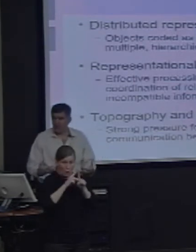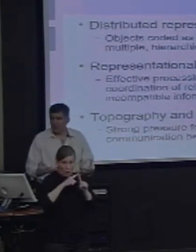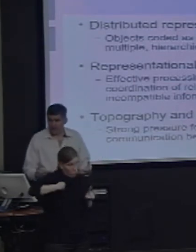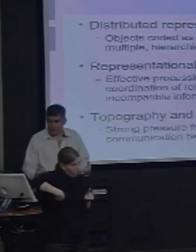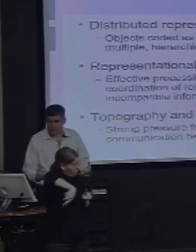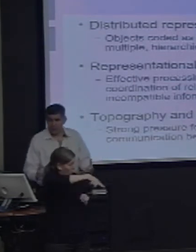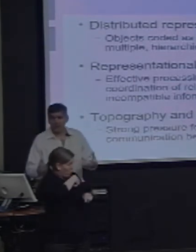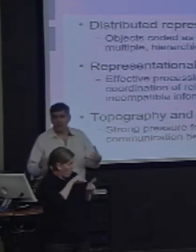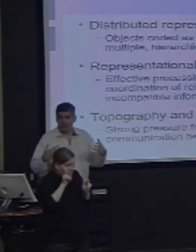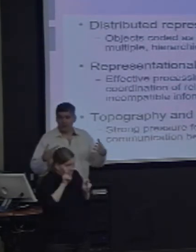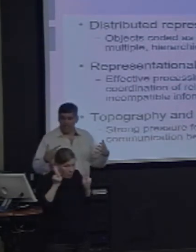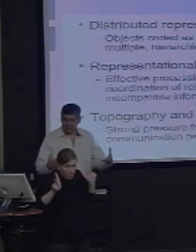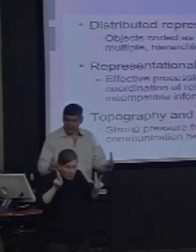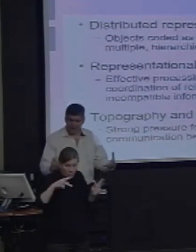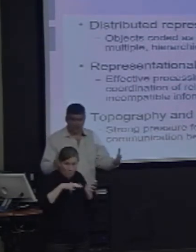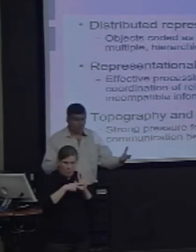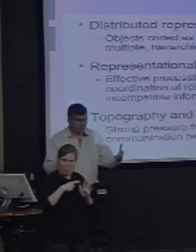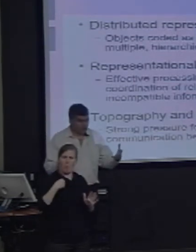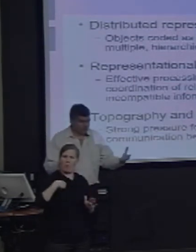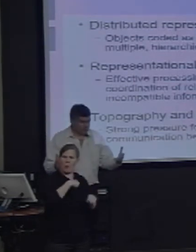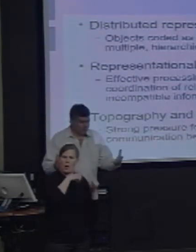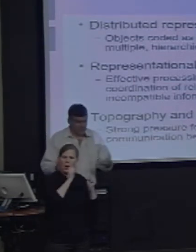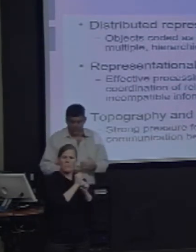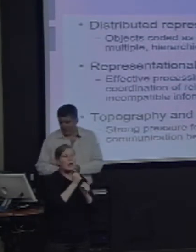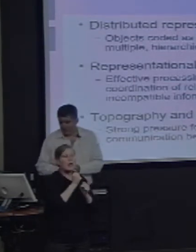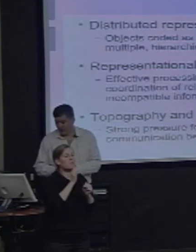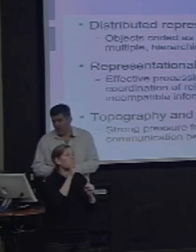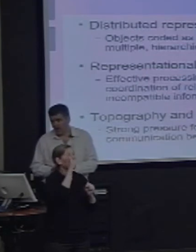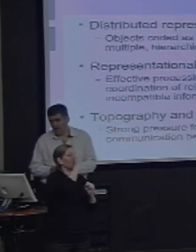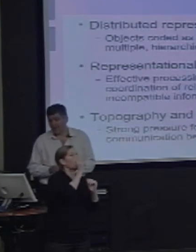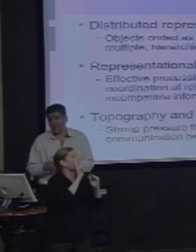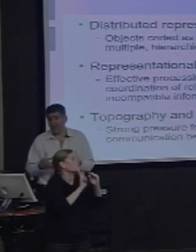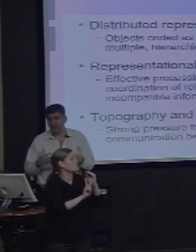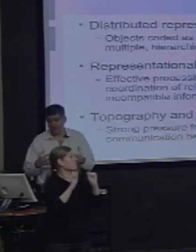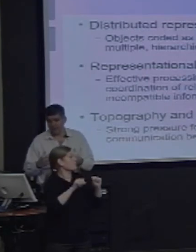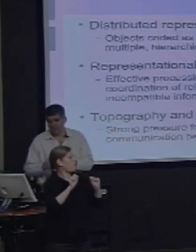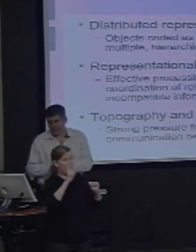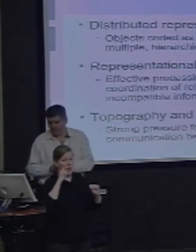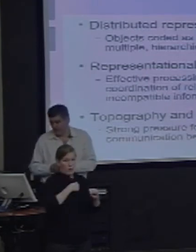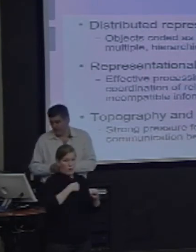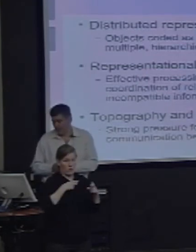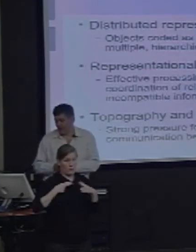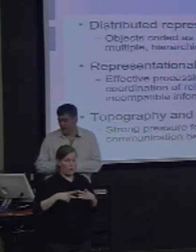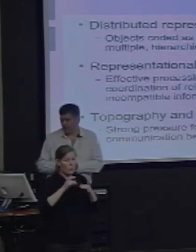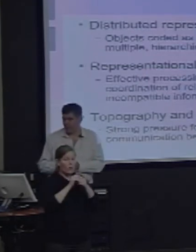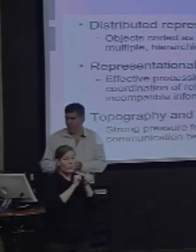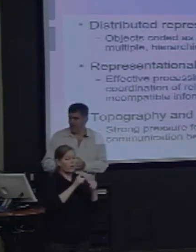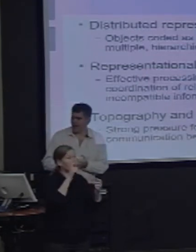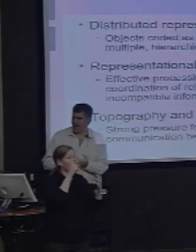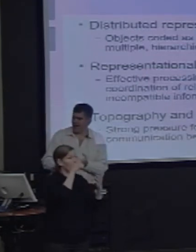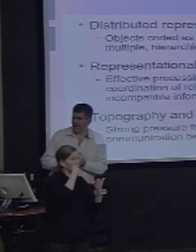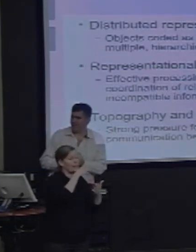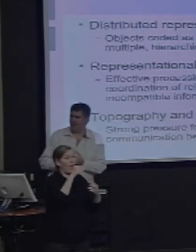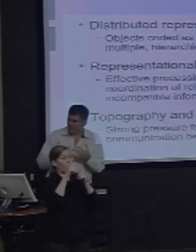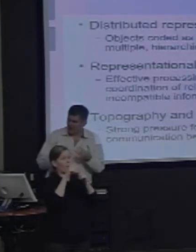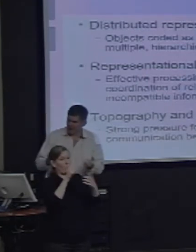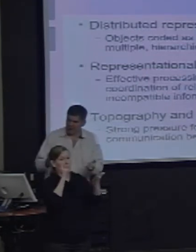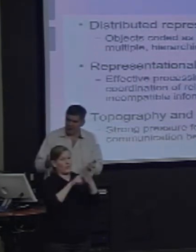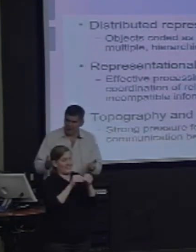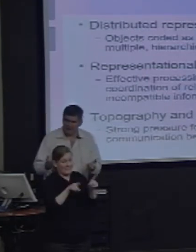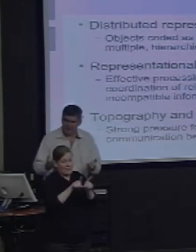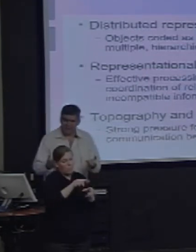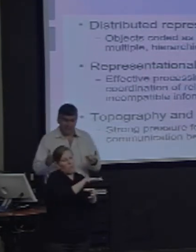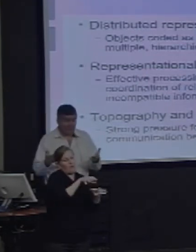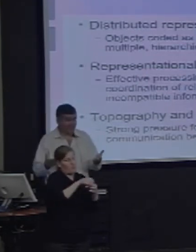about how faces and words should behave together in the brain. That are